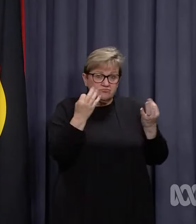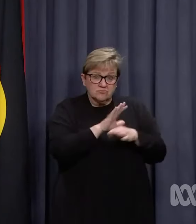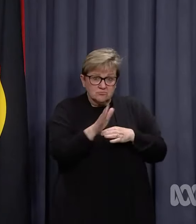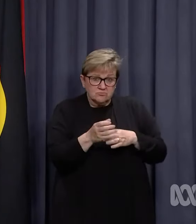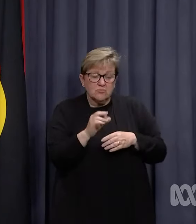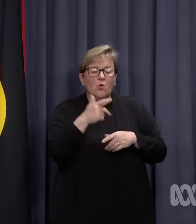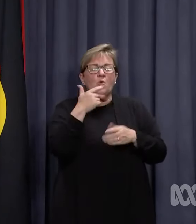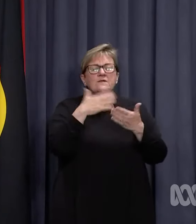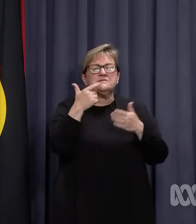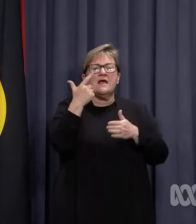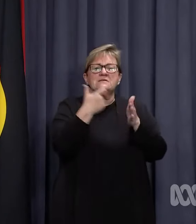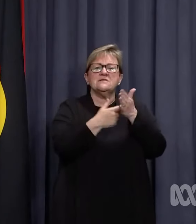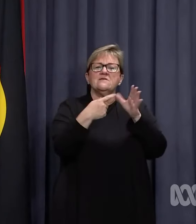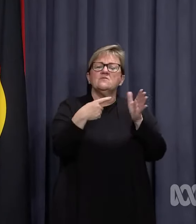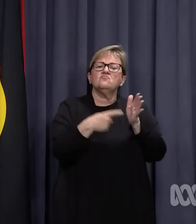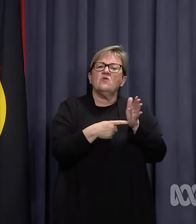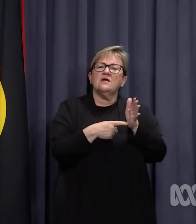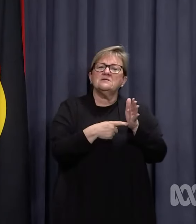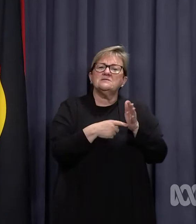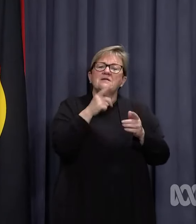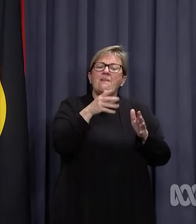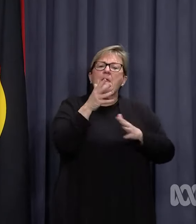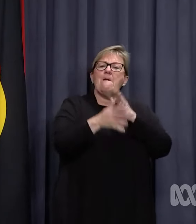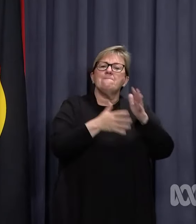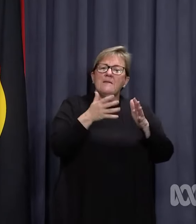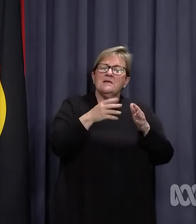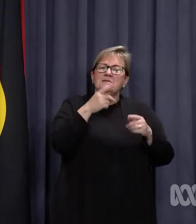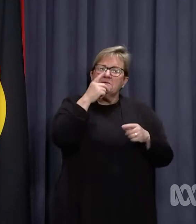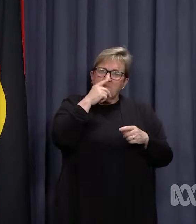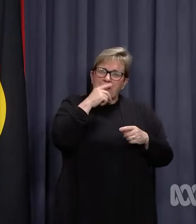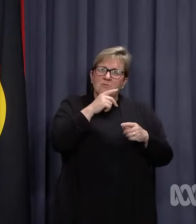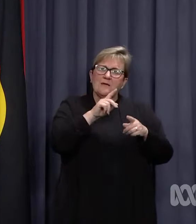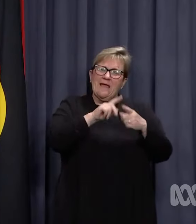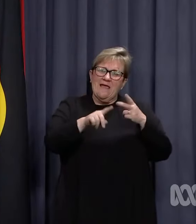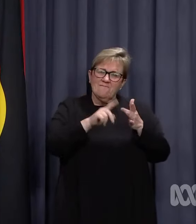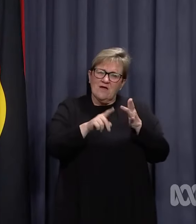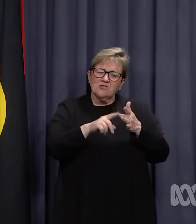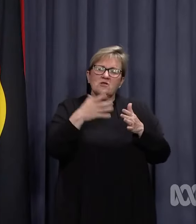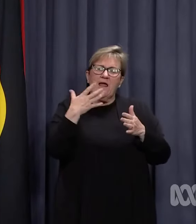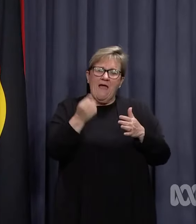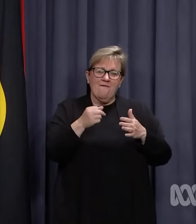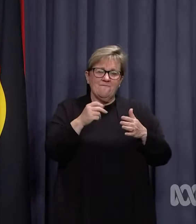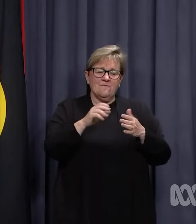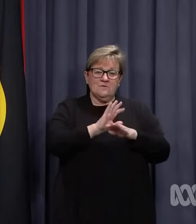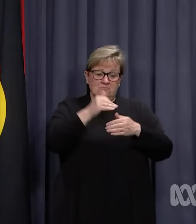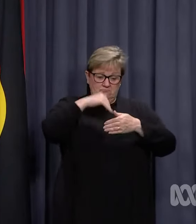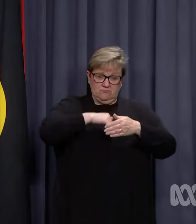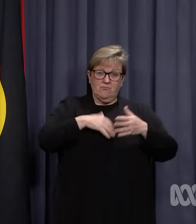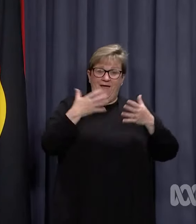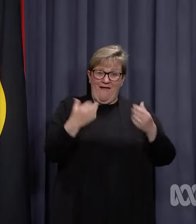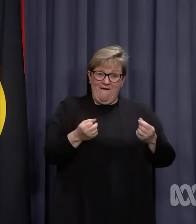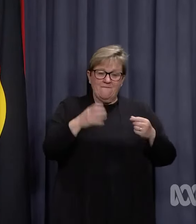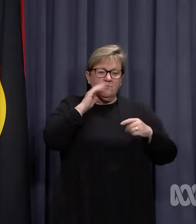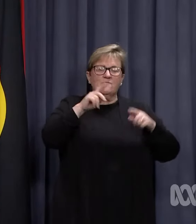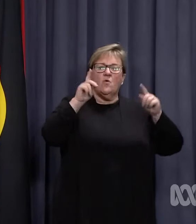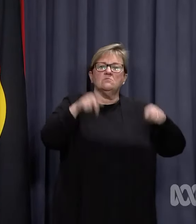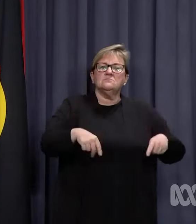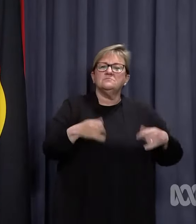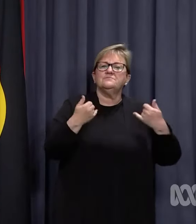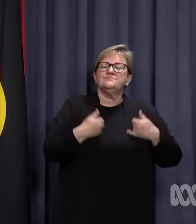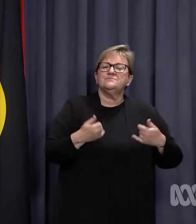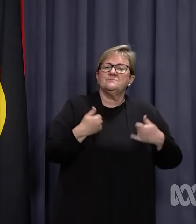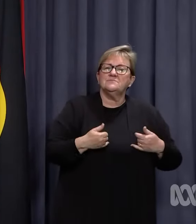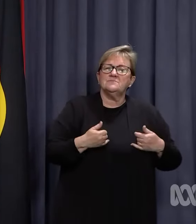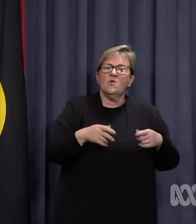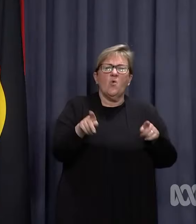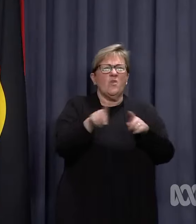seven RAT. This recognises that a case will be most infectious prior to symptom onsets or